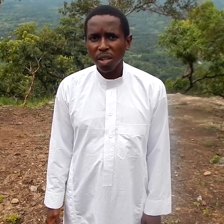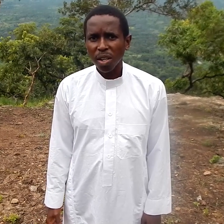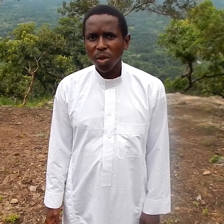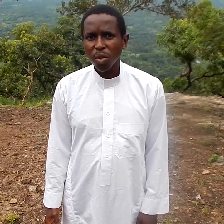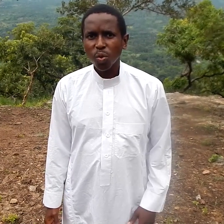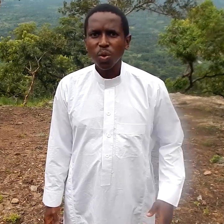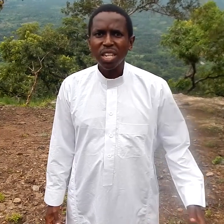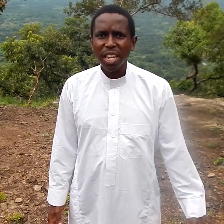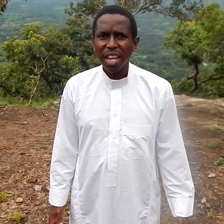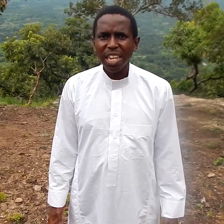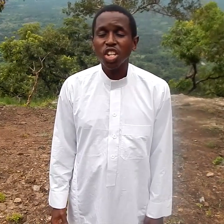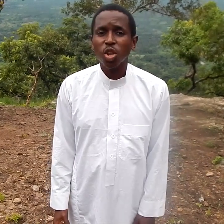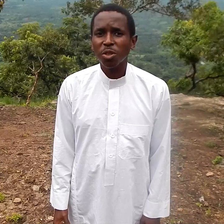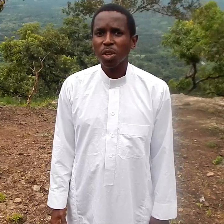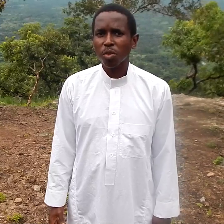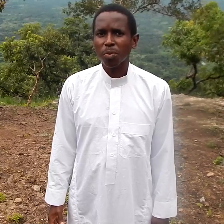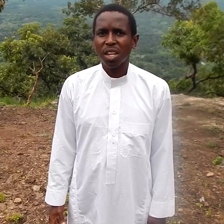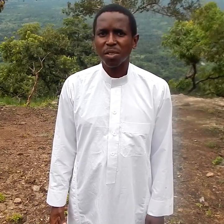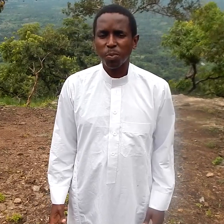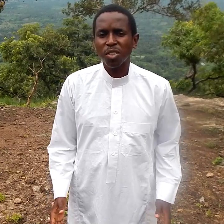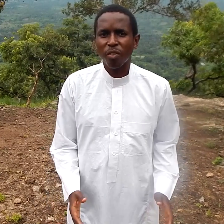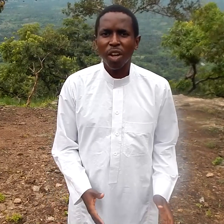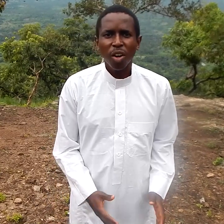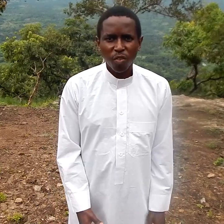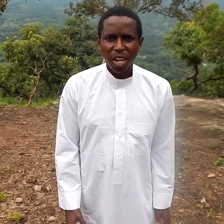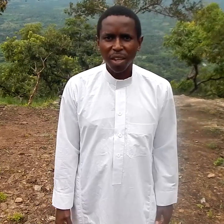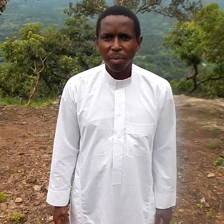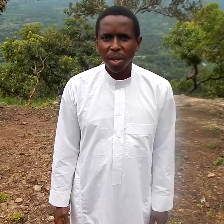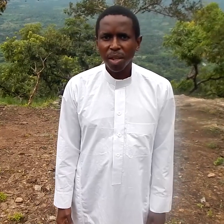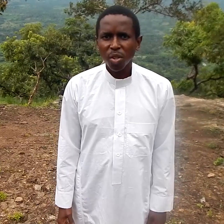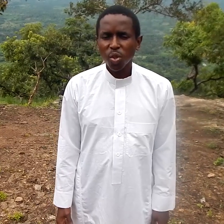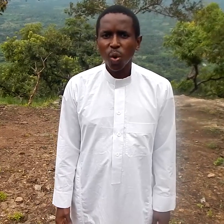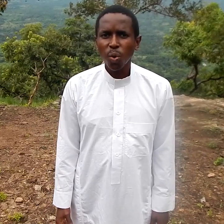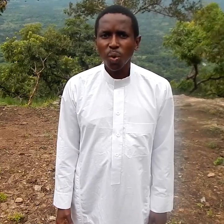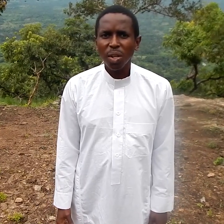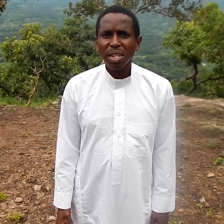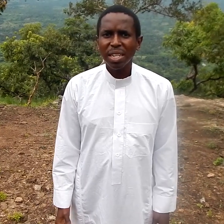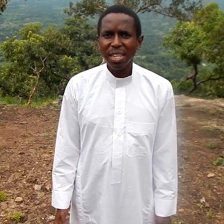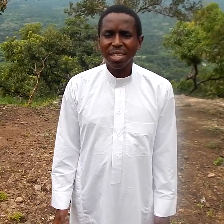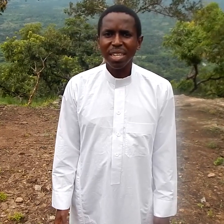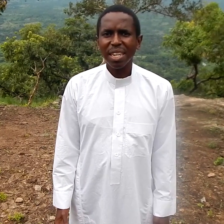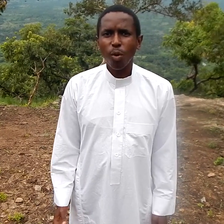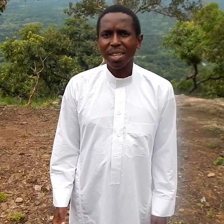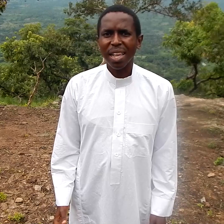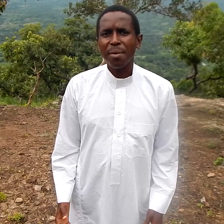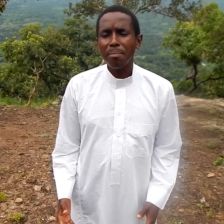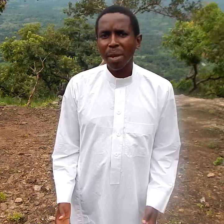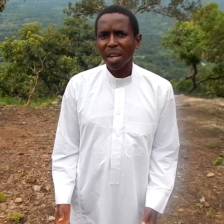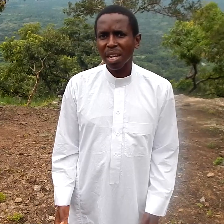to hear in a short spirit space of of time so this was a miracle